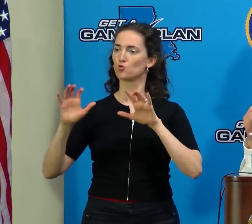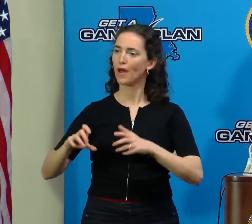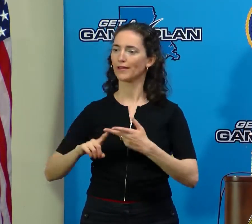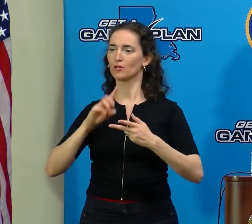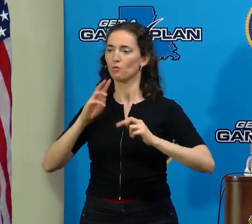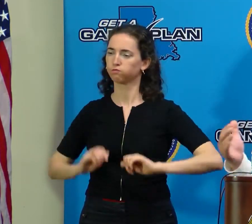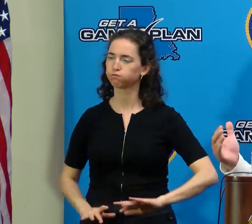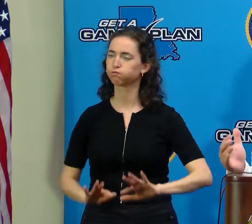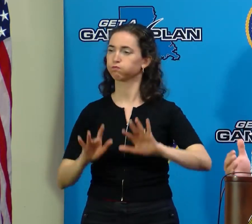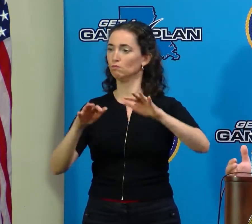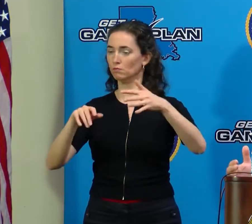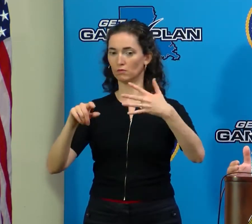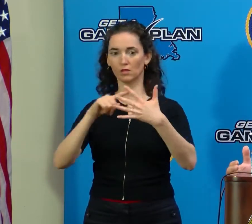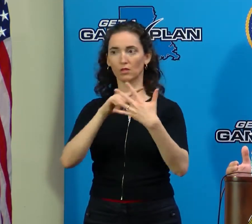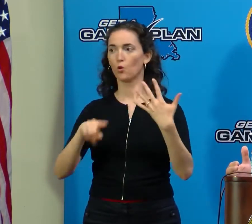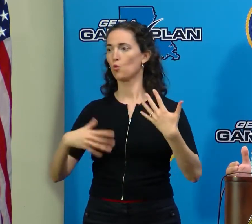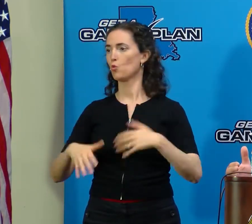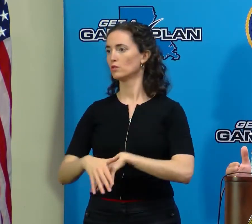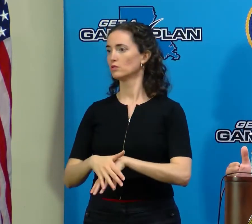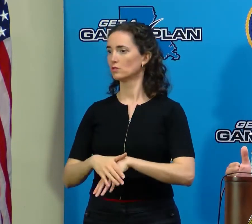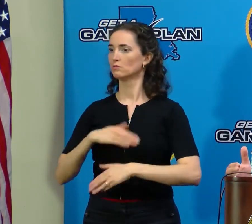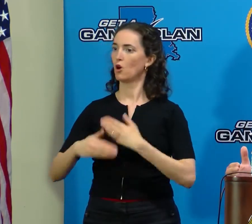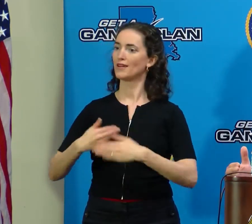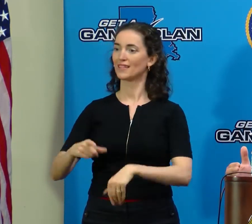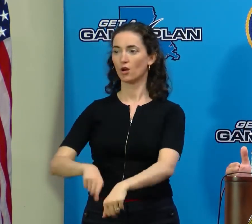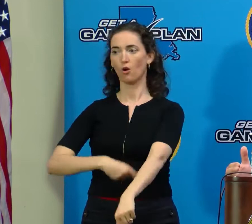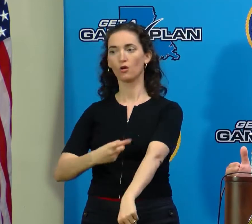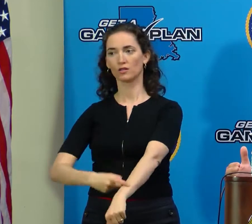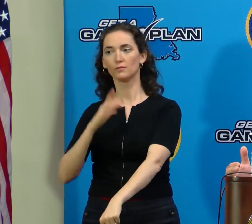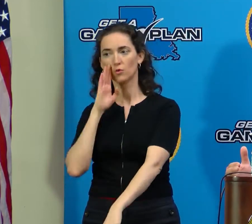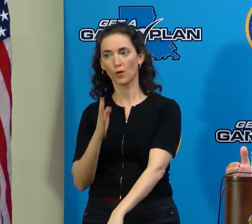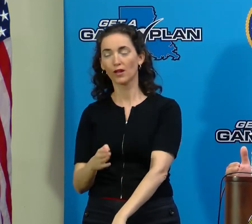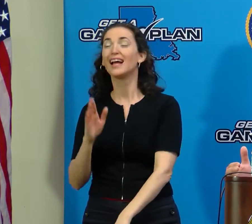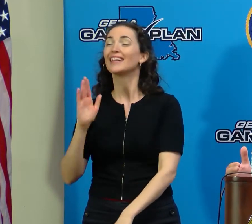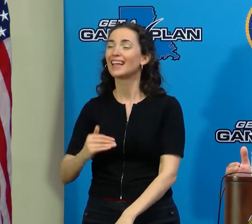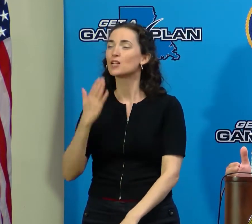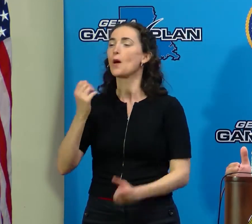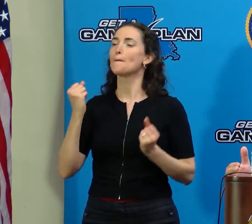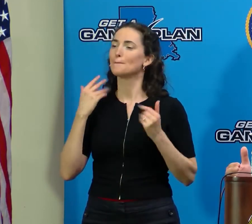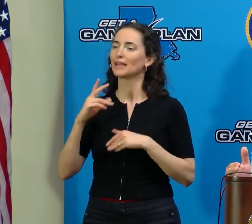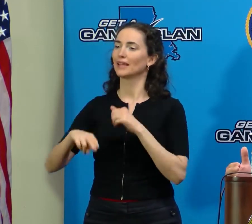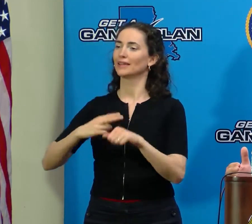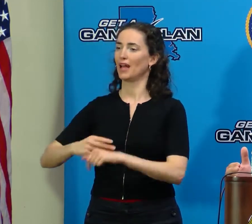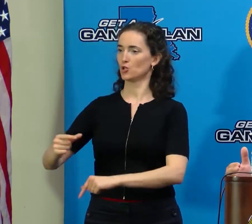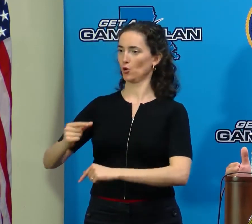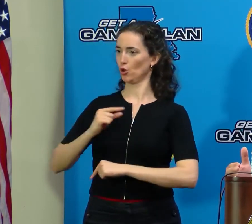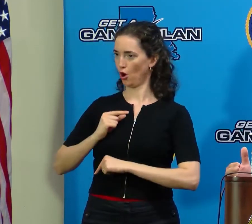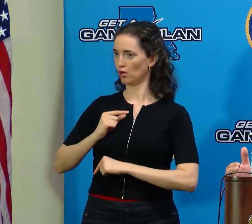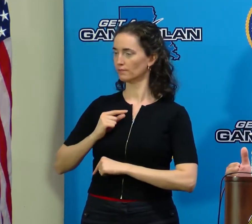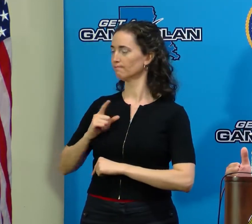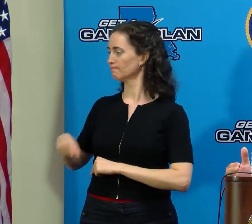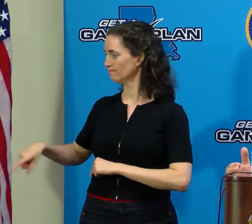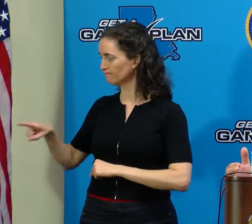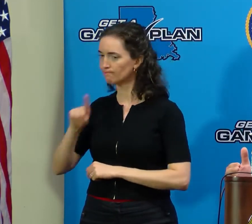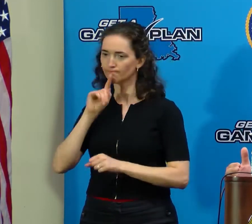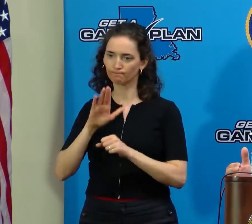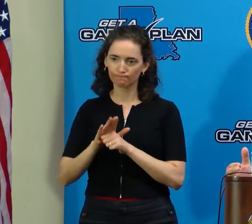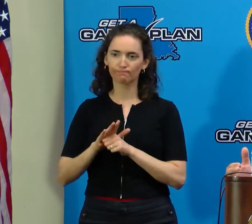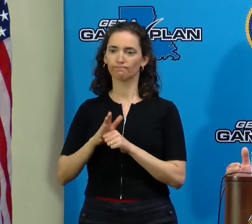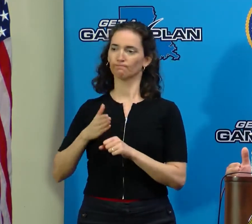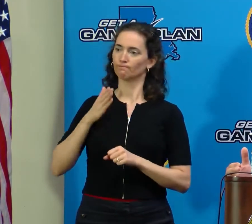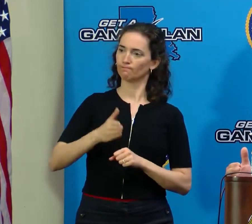surge, this is going to take quite some time. It's why we have so much of our National Guard dedicated to it, while we have